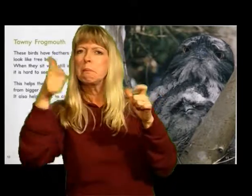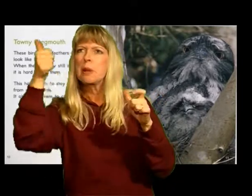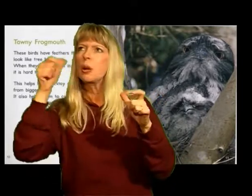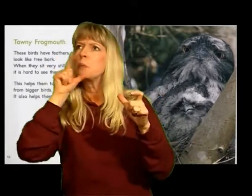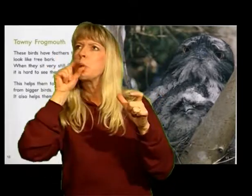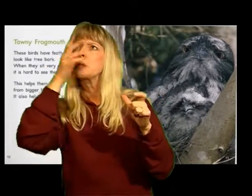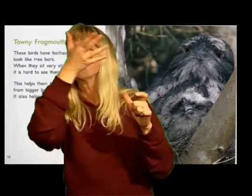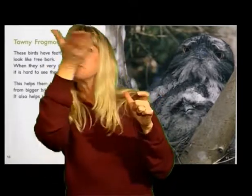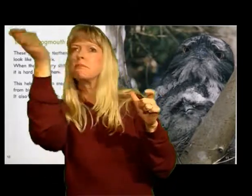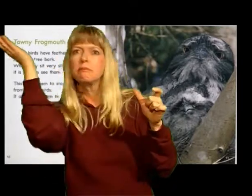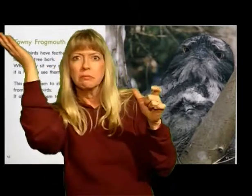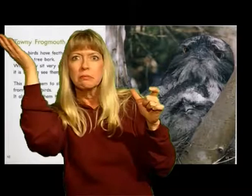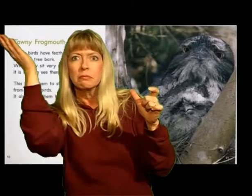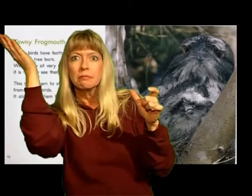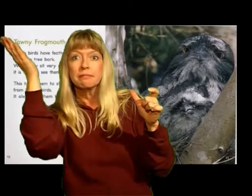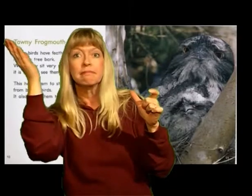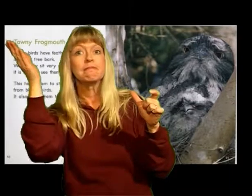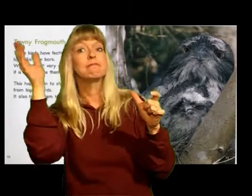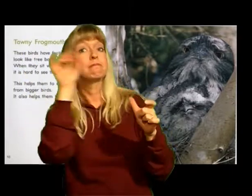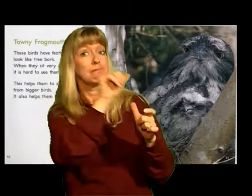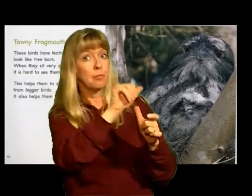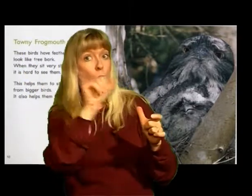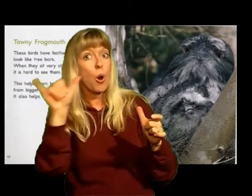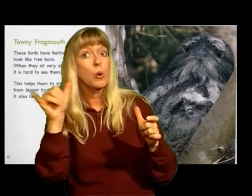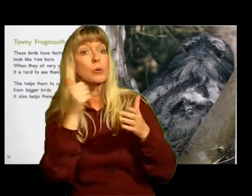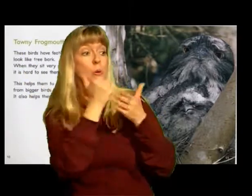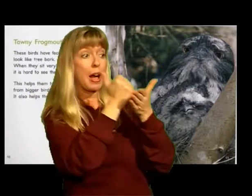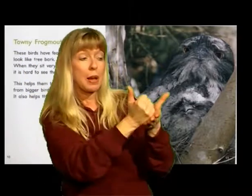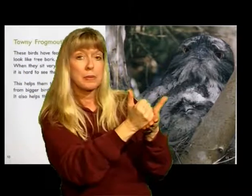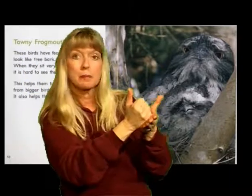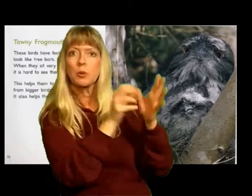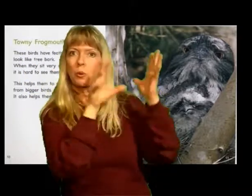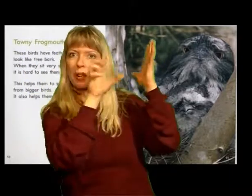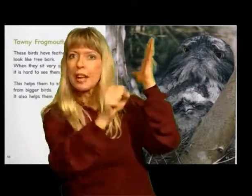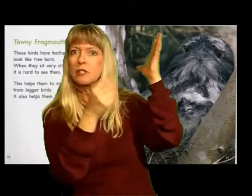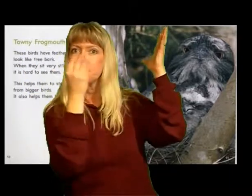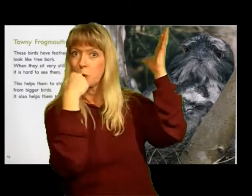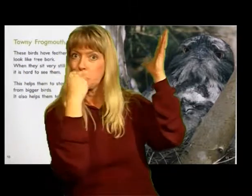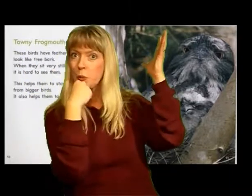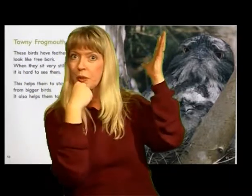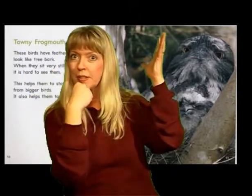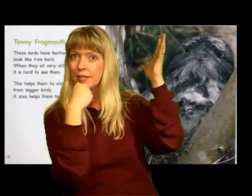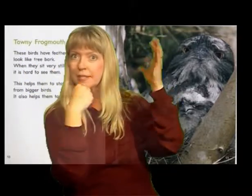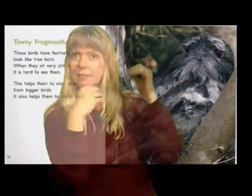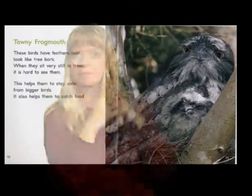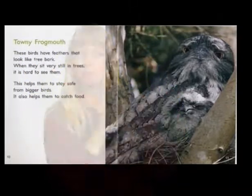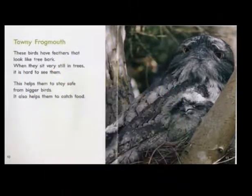safe From bigger birds It also helps them to catch food